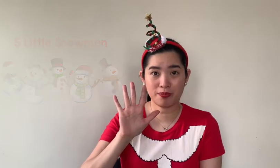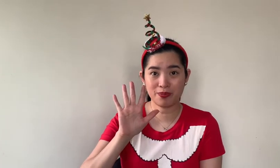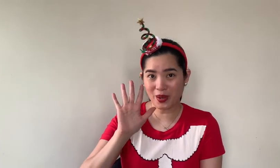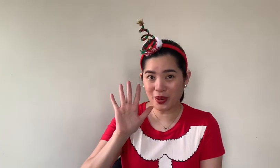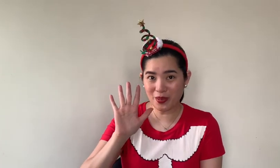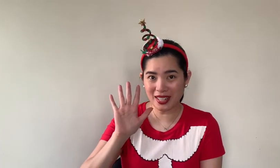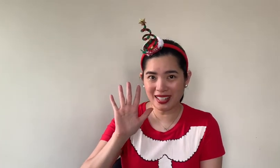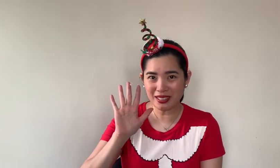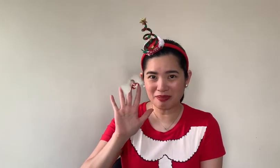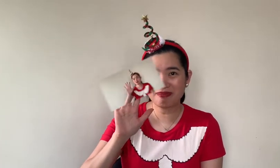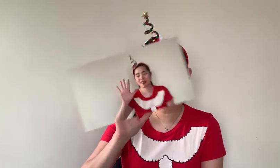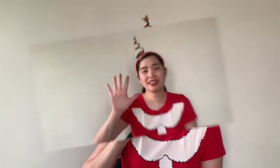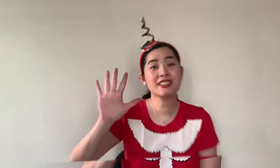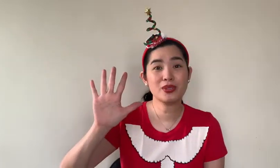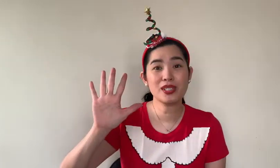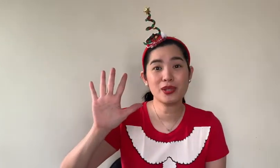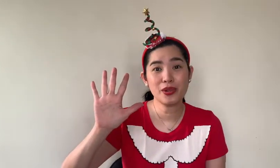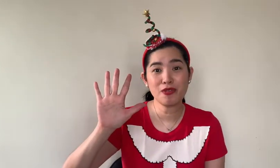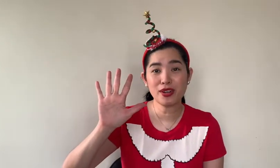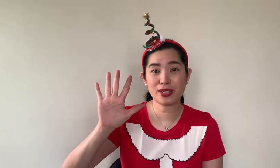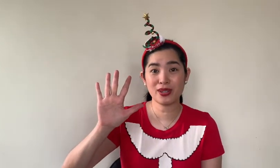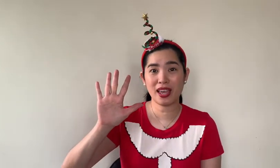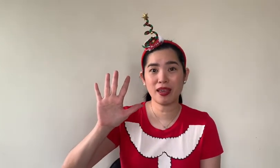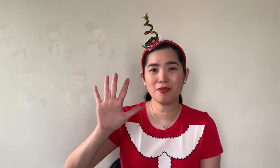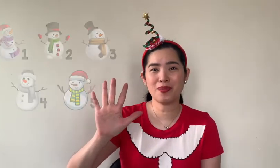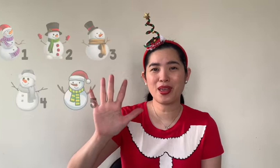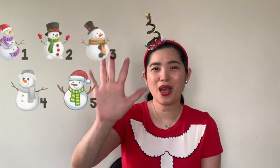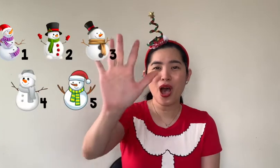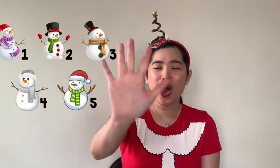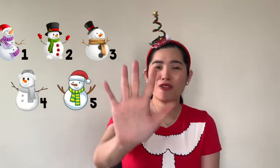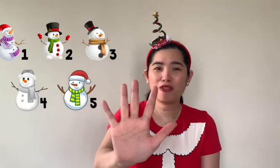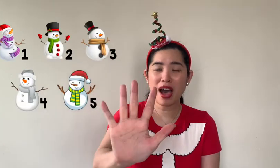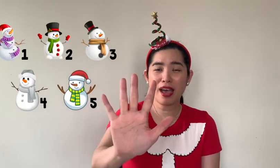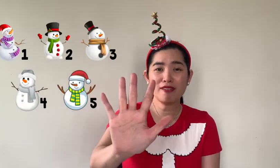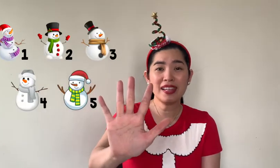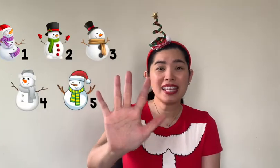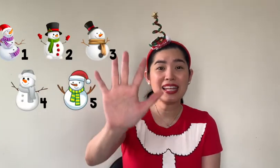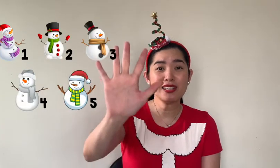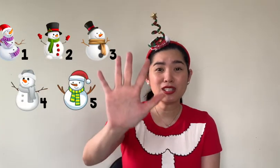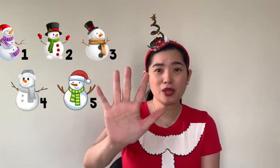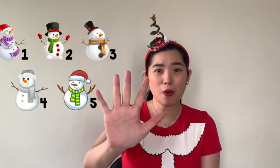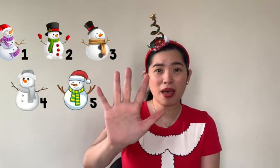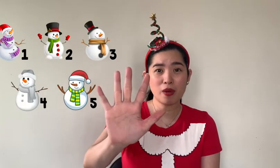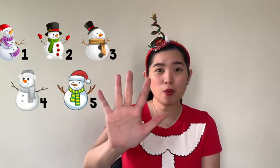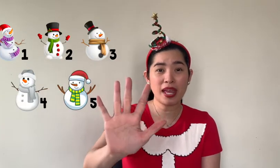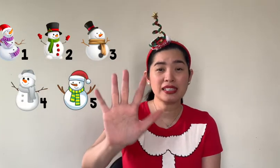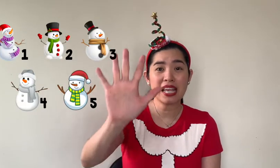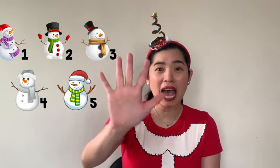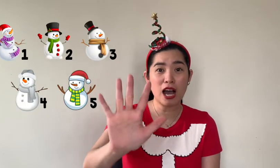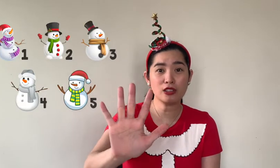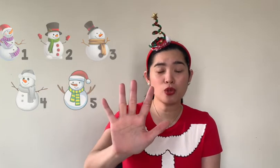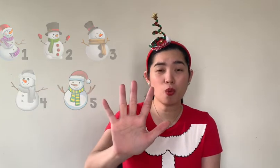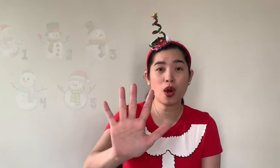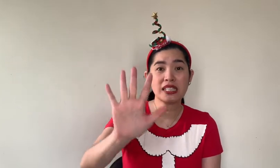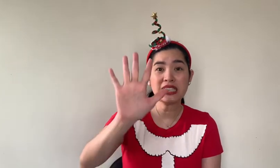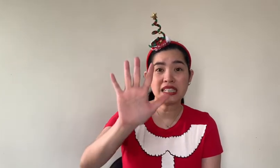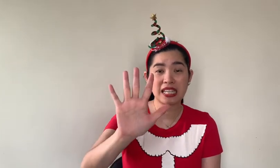Are you ready? Let's do it slowly first, okay? Five little snowmen went out one day,